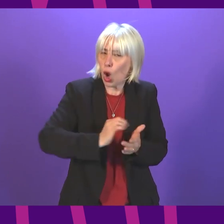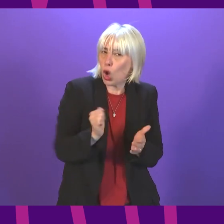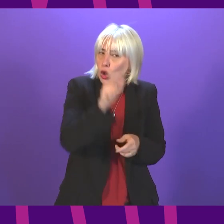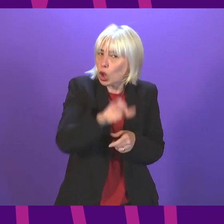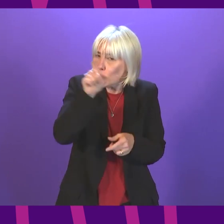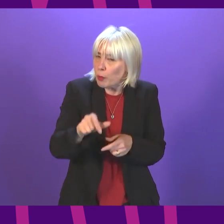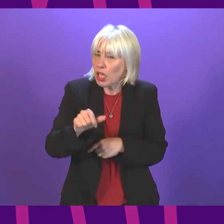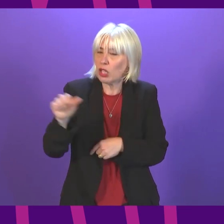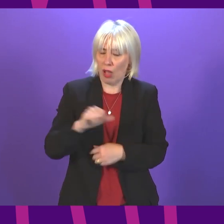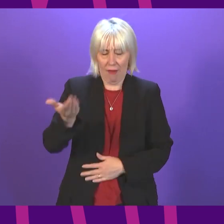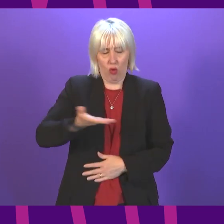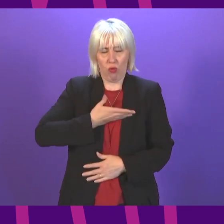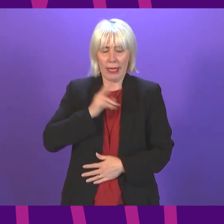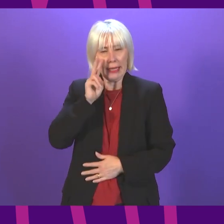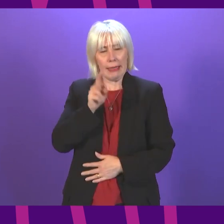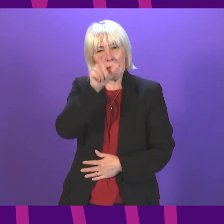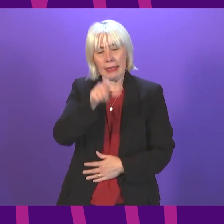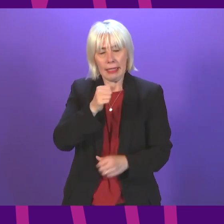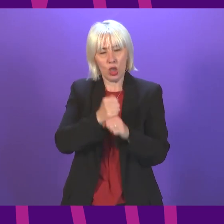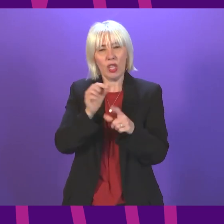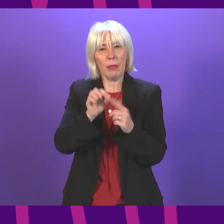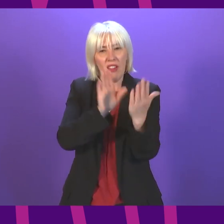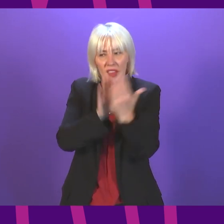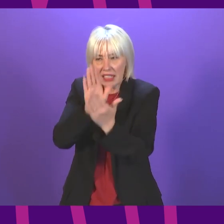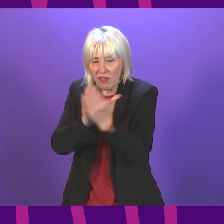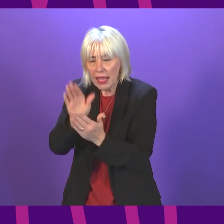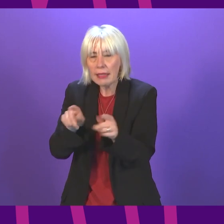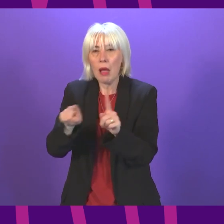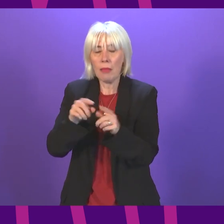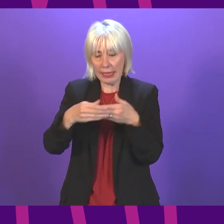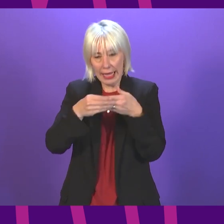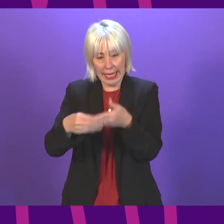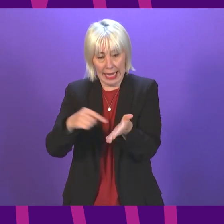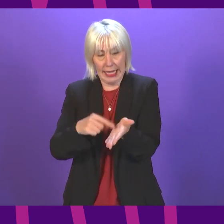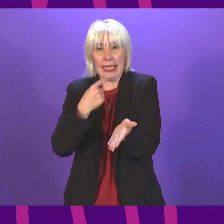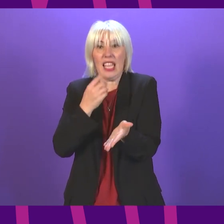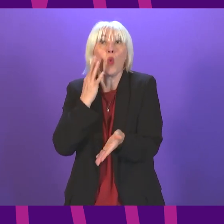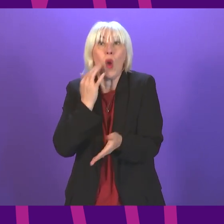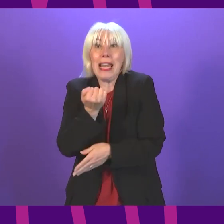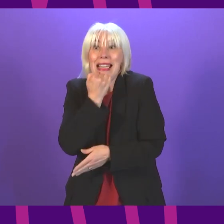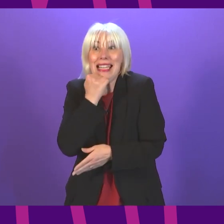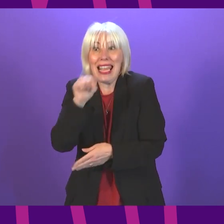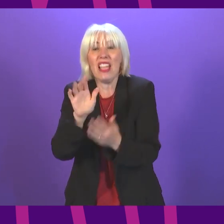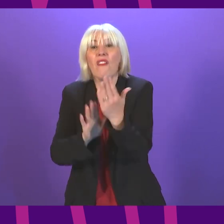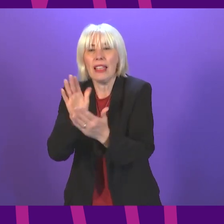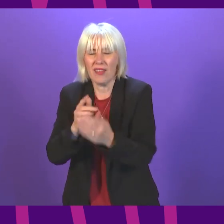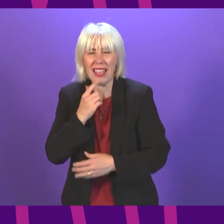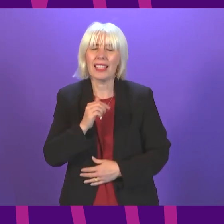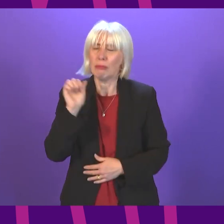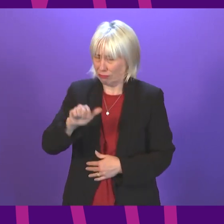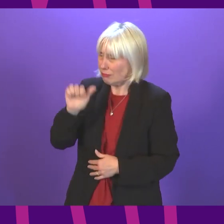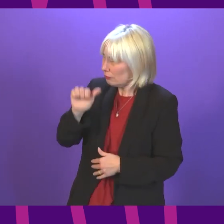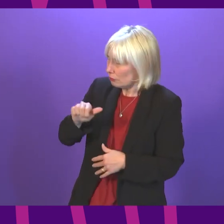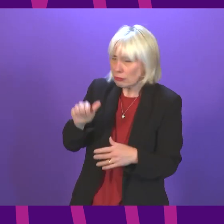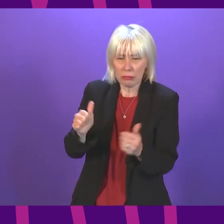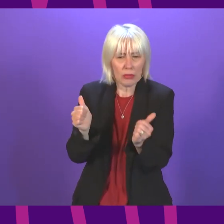to see their GP face-to-face? And does today's guidance give us a date as to when they can expect that? Yes, I do agree, of